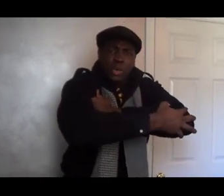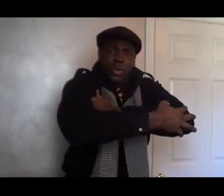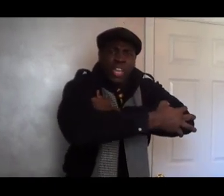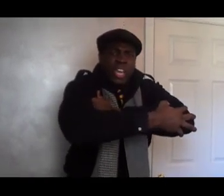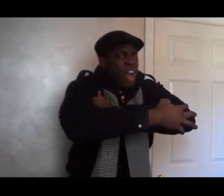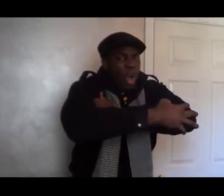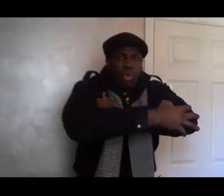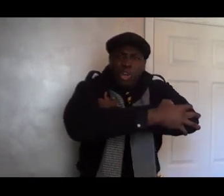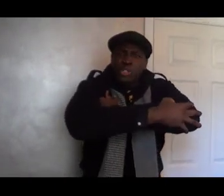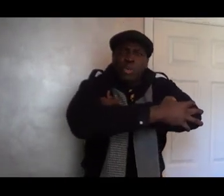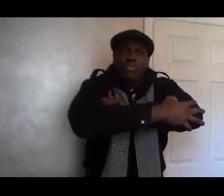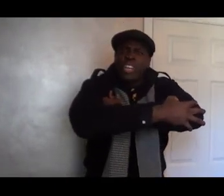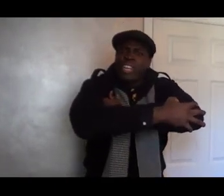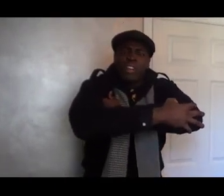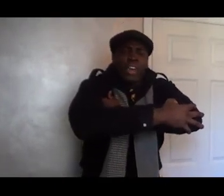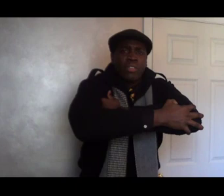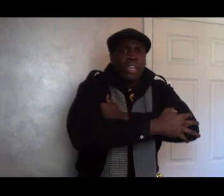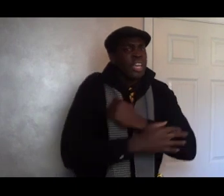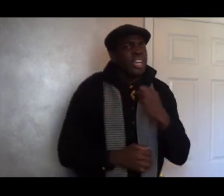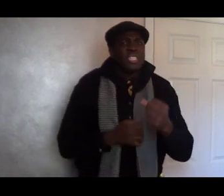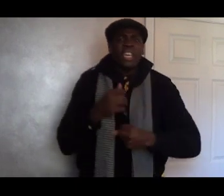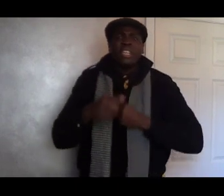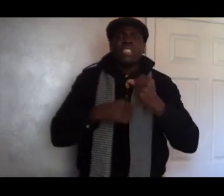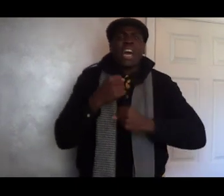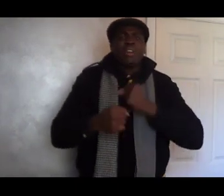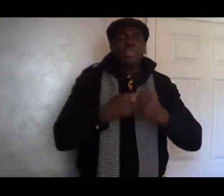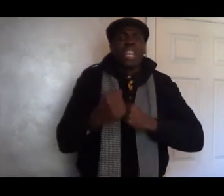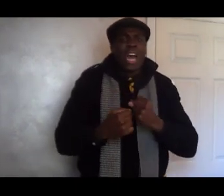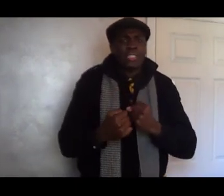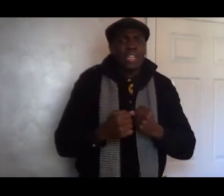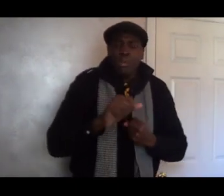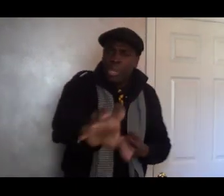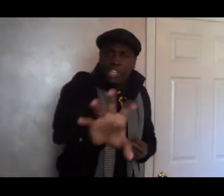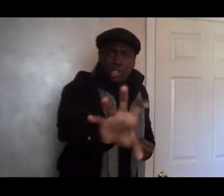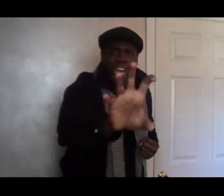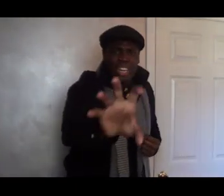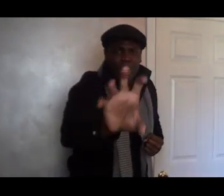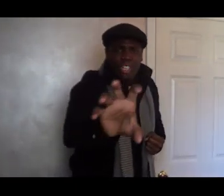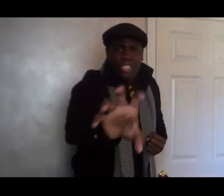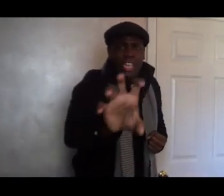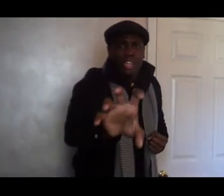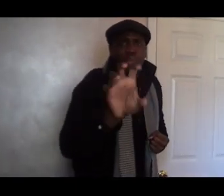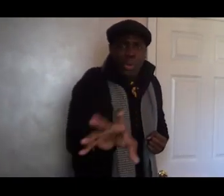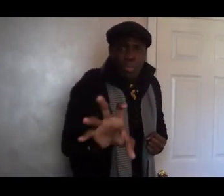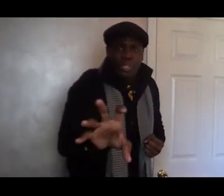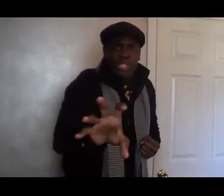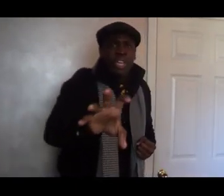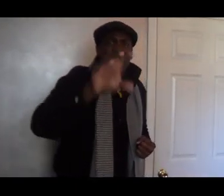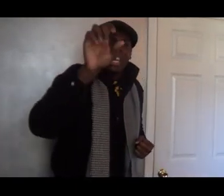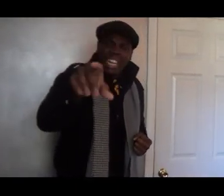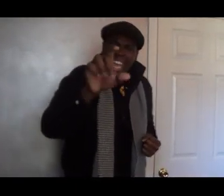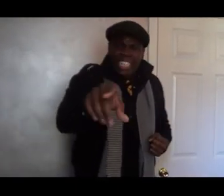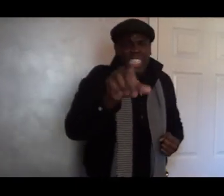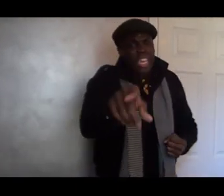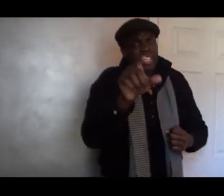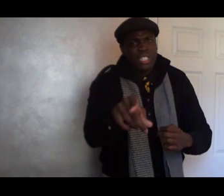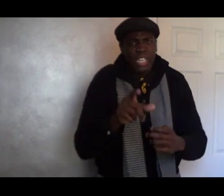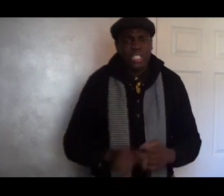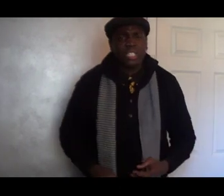to it. Hold on to it for dear health. Continue to tie those knots. Because you got to understand your purpose. And the last thing is this.